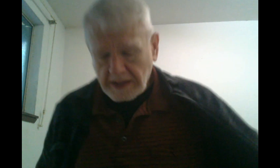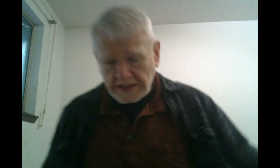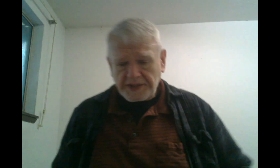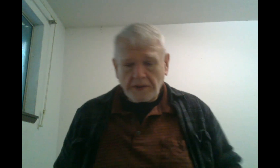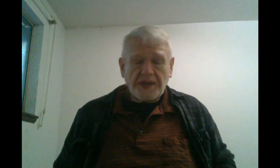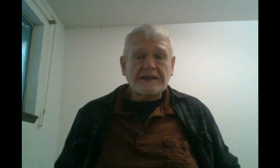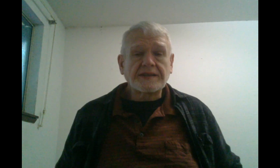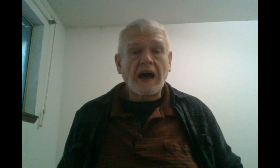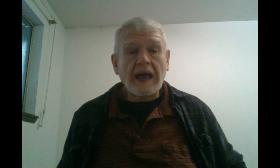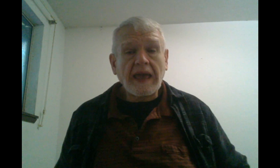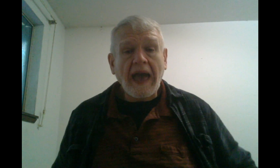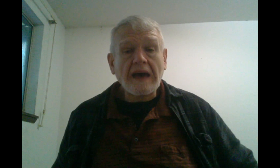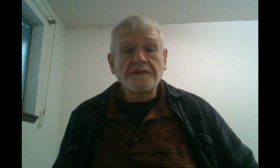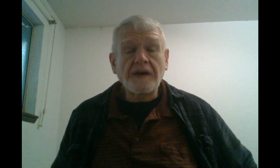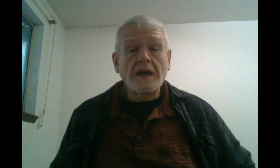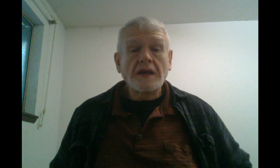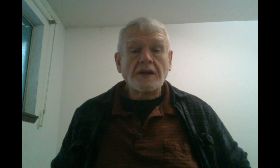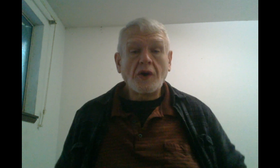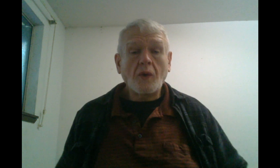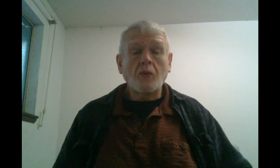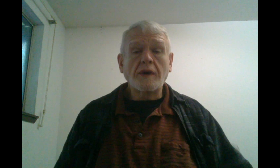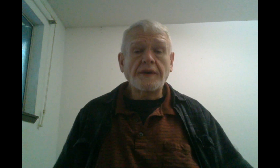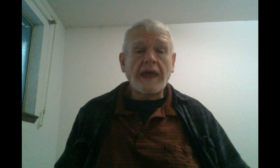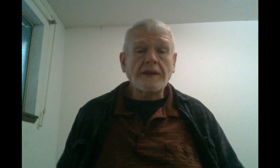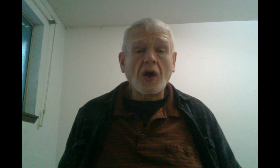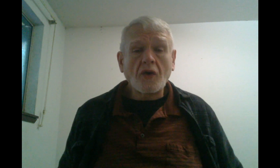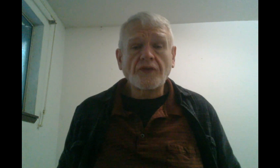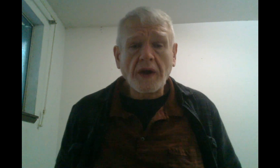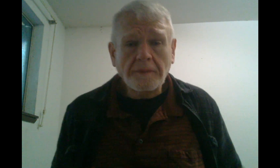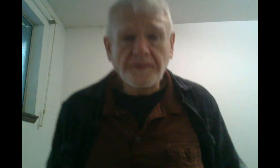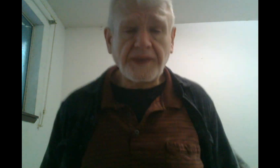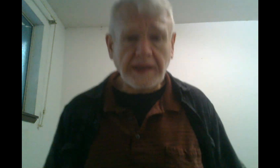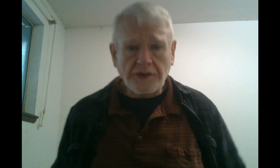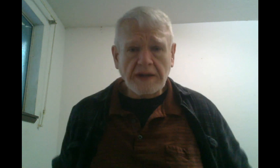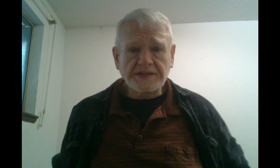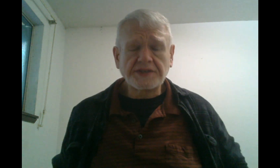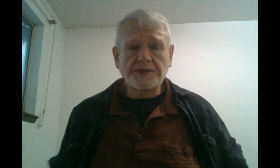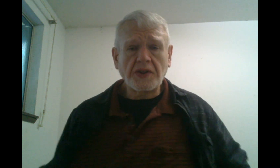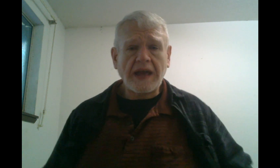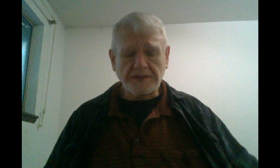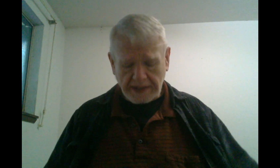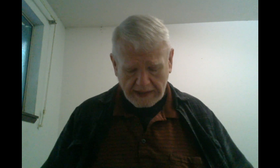So, yes, I have no word at all from the transitional housing.